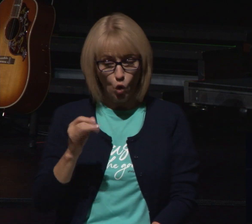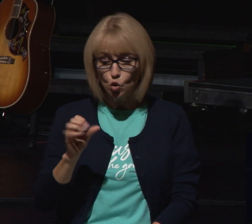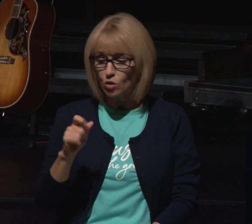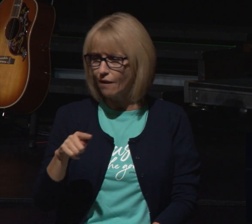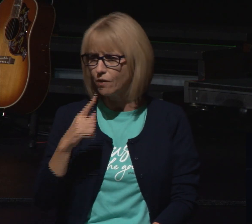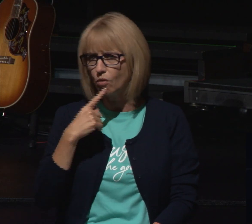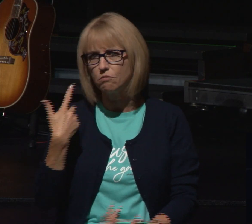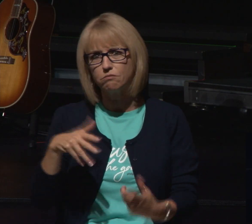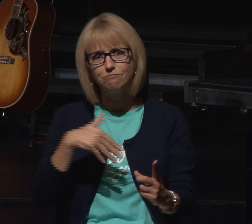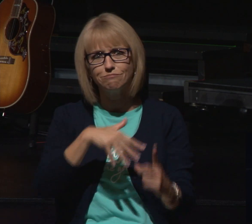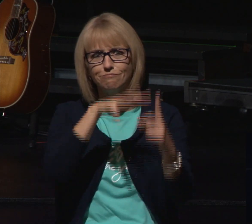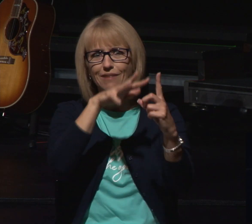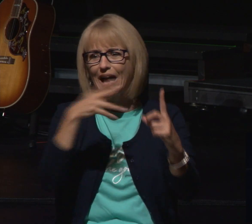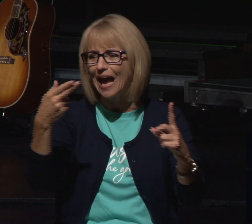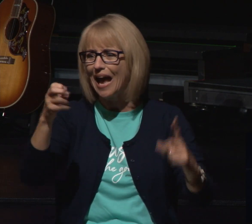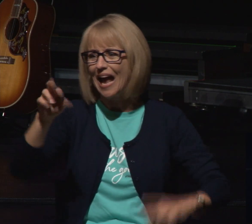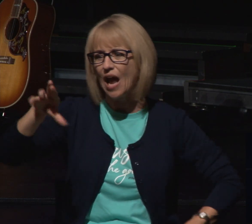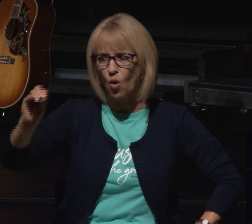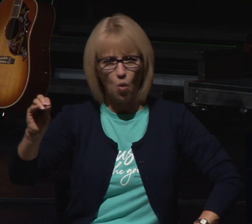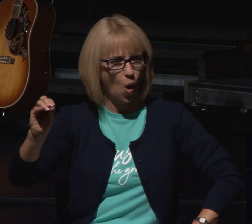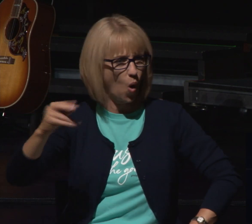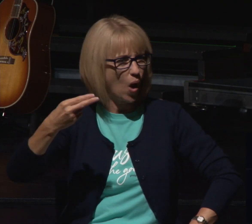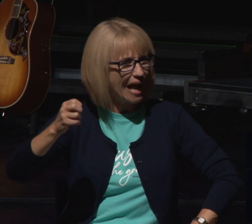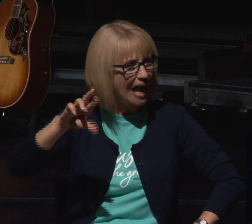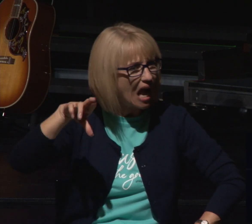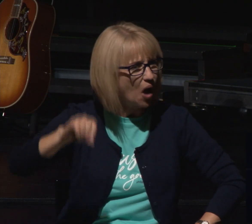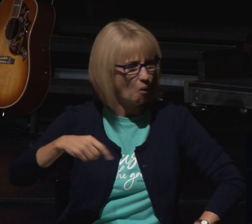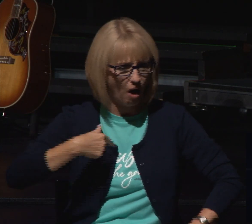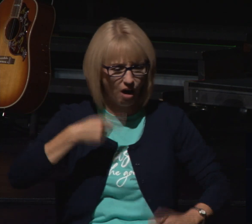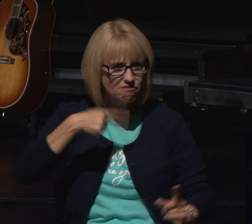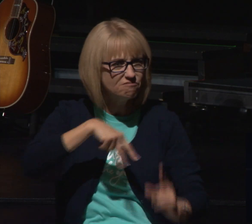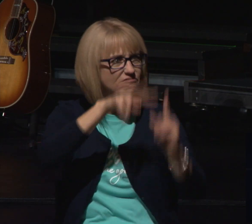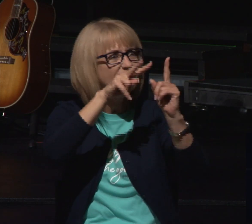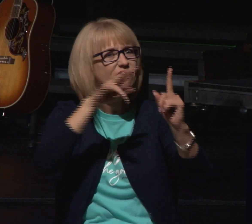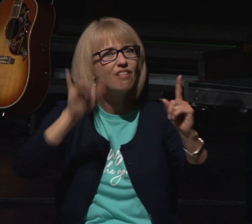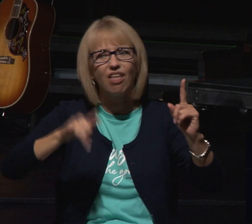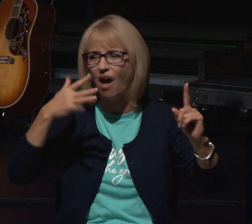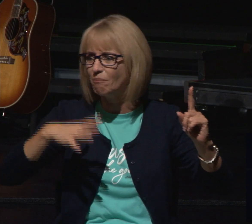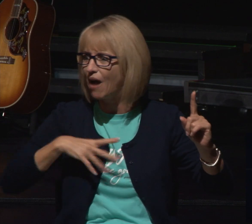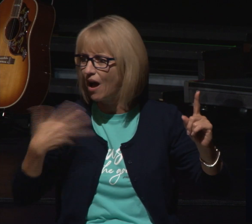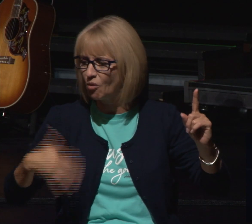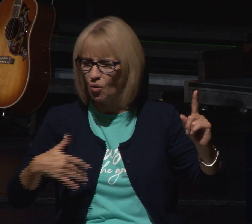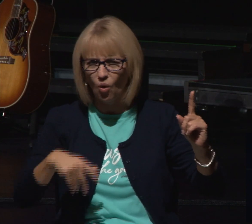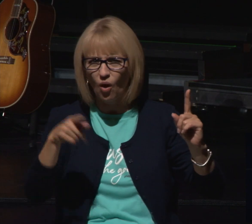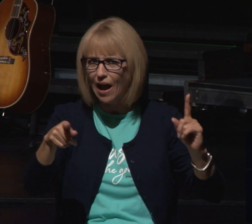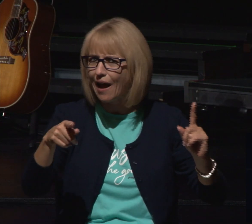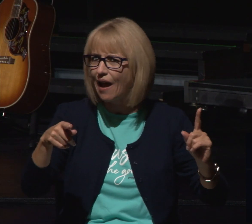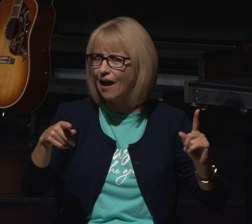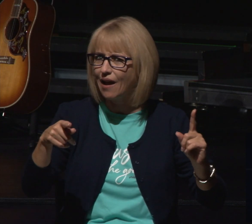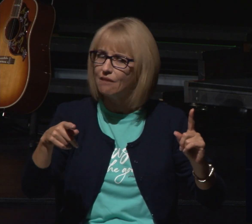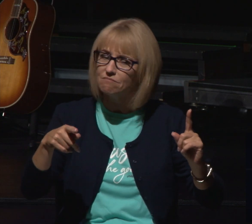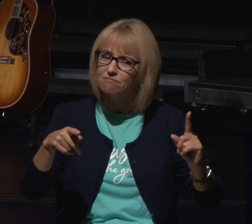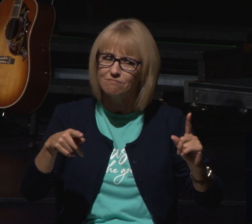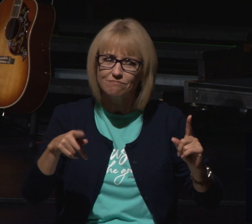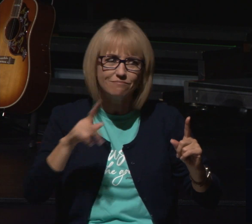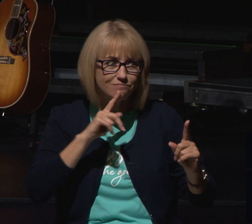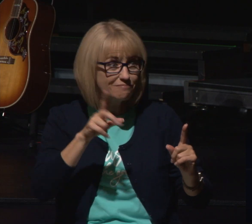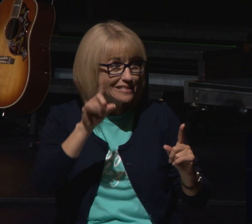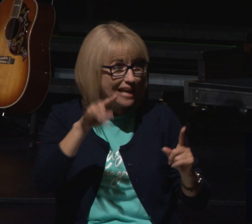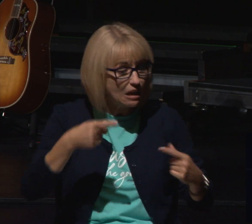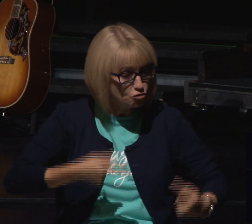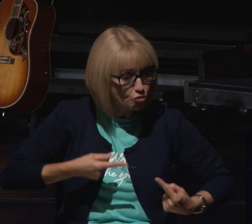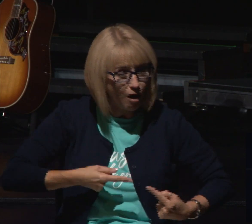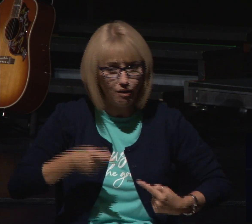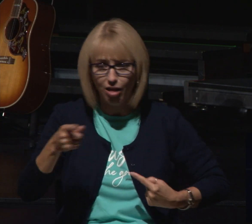man that accomplished so much and did so well and but certainly there's the rest of his story there were struggles and the